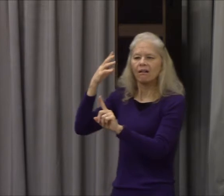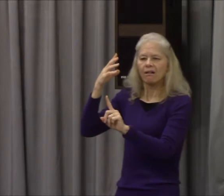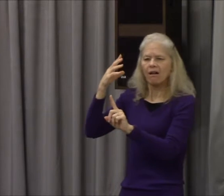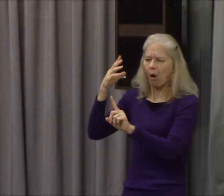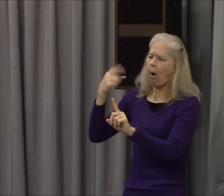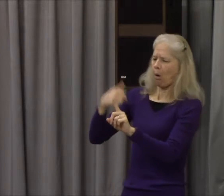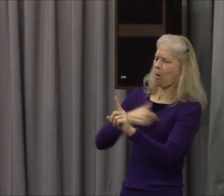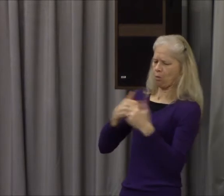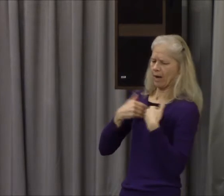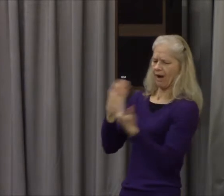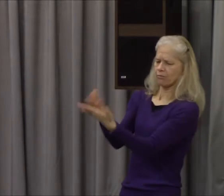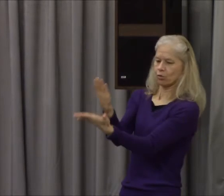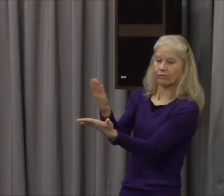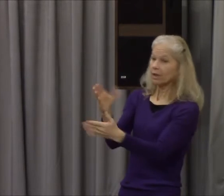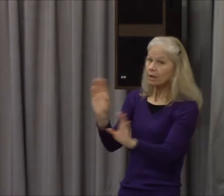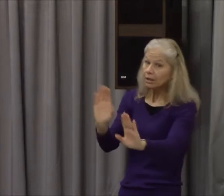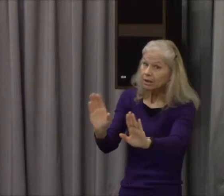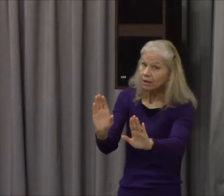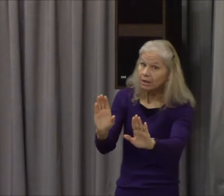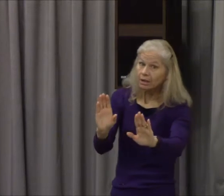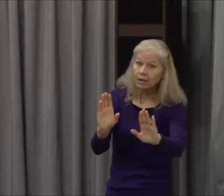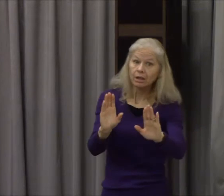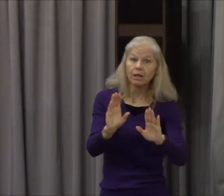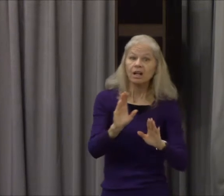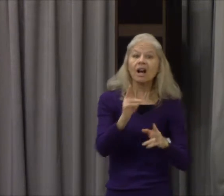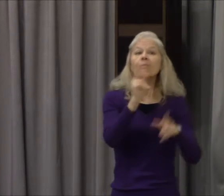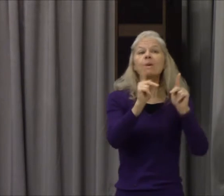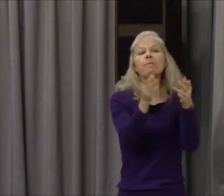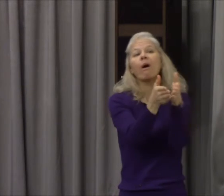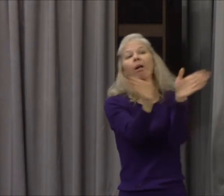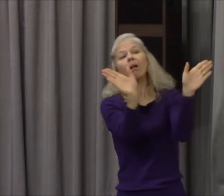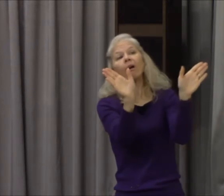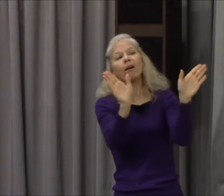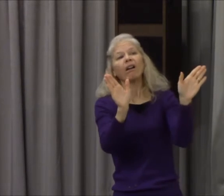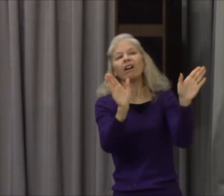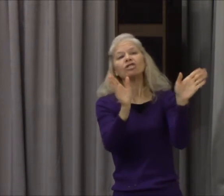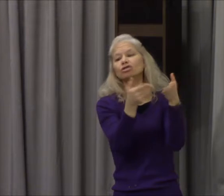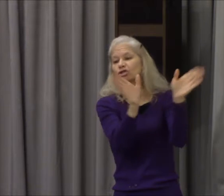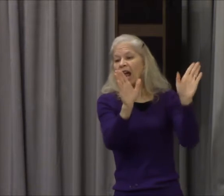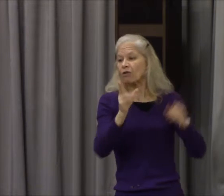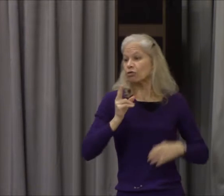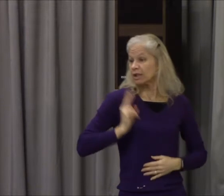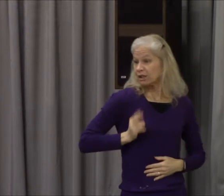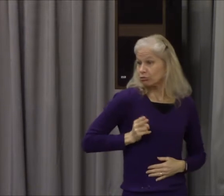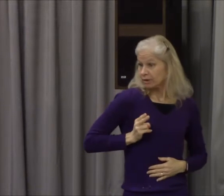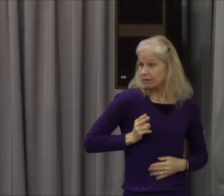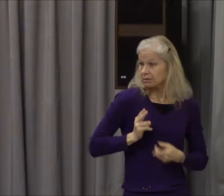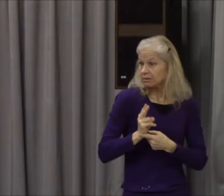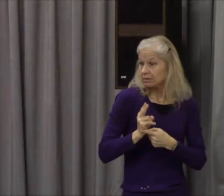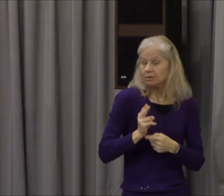we all know Josephus and his Jewish antiquities by the way not a believer